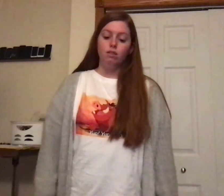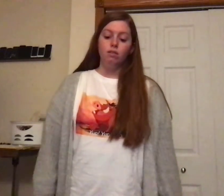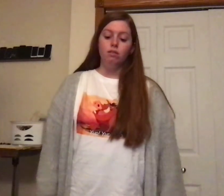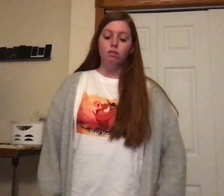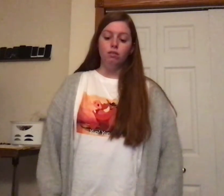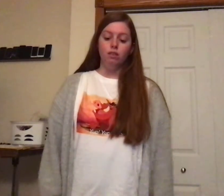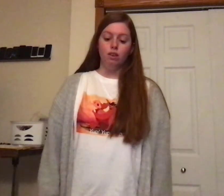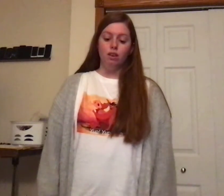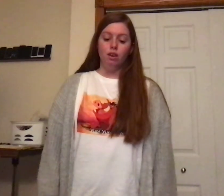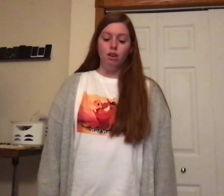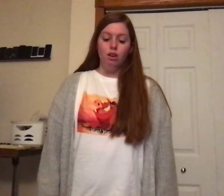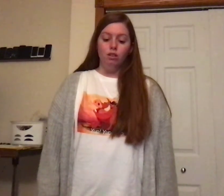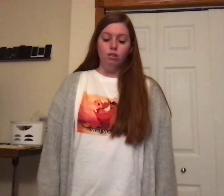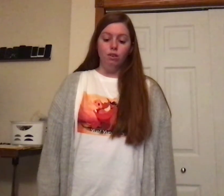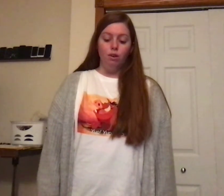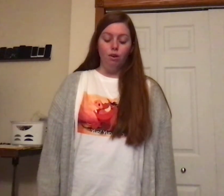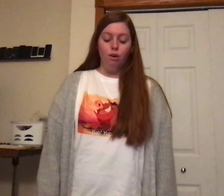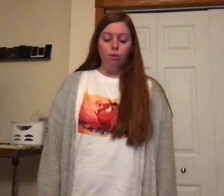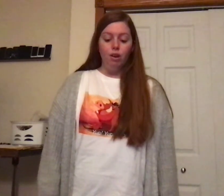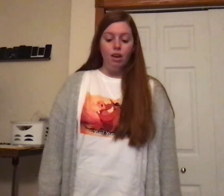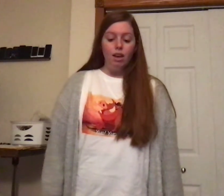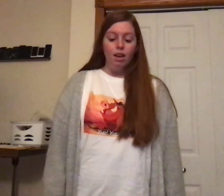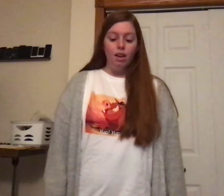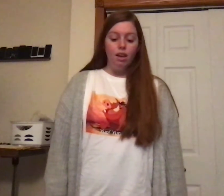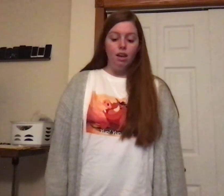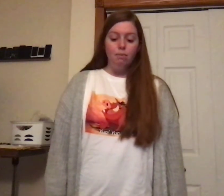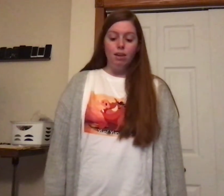Do, Do, Re, Mi,